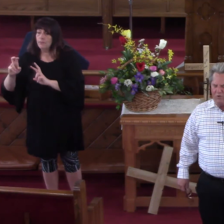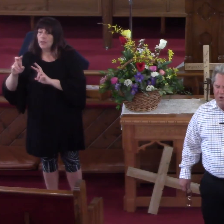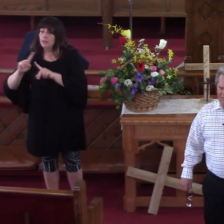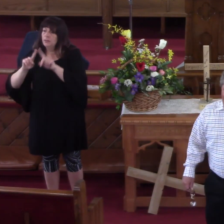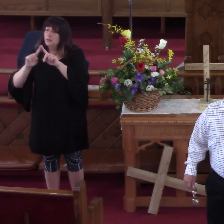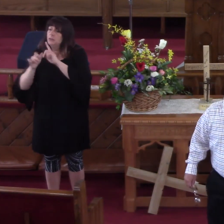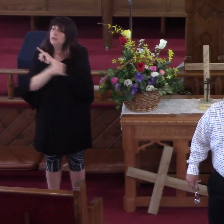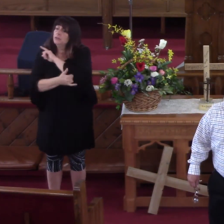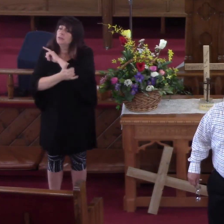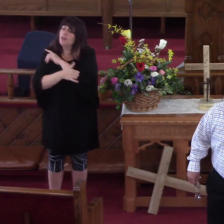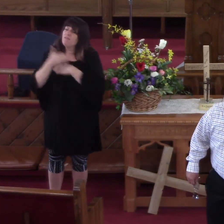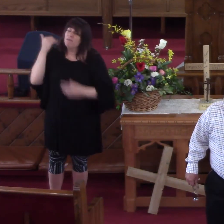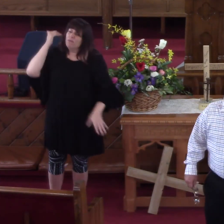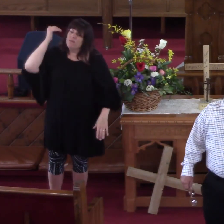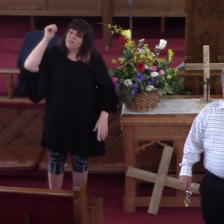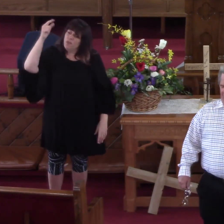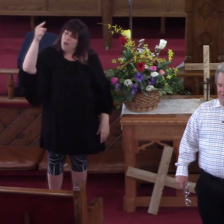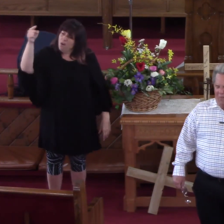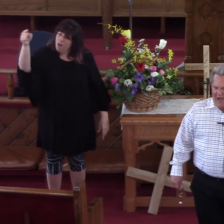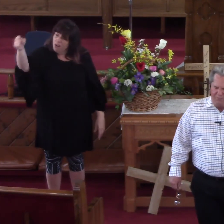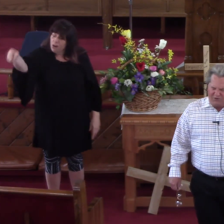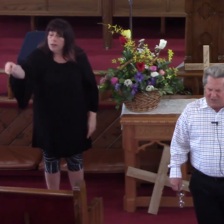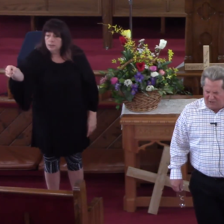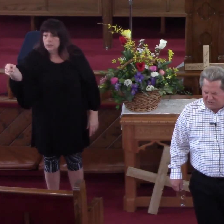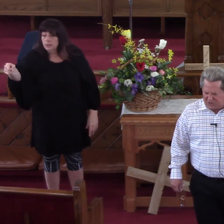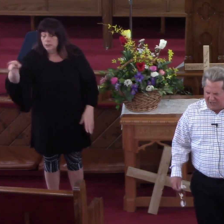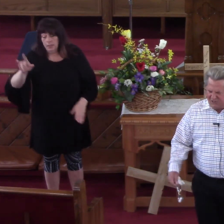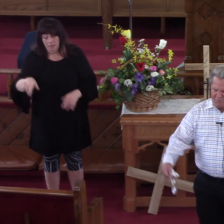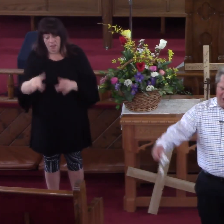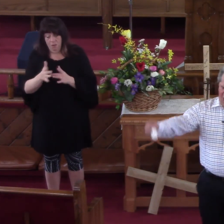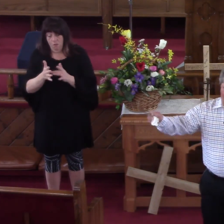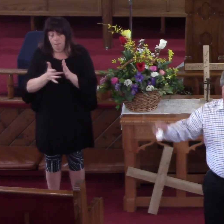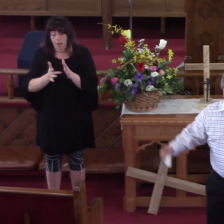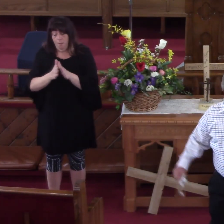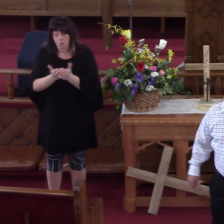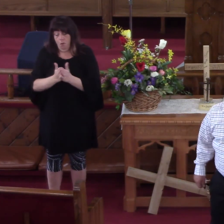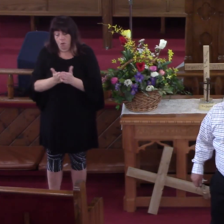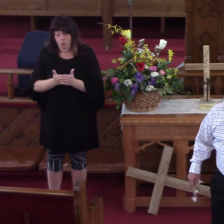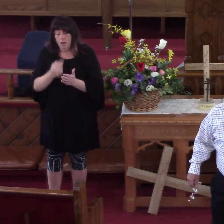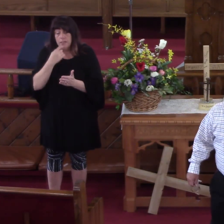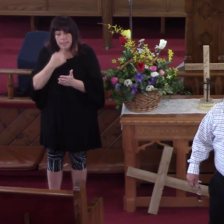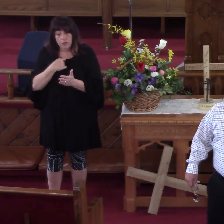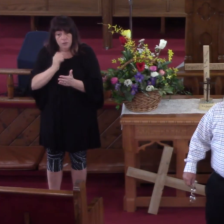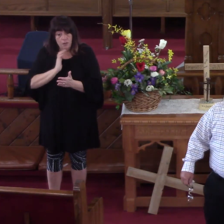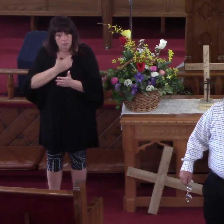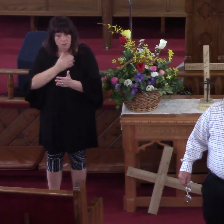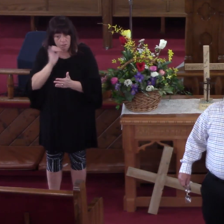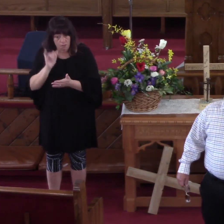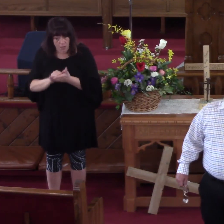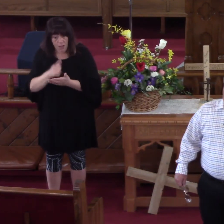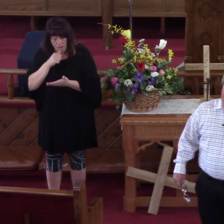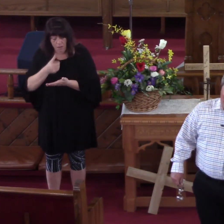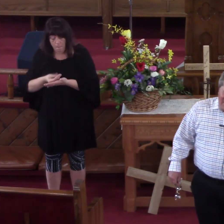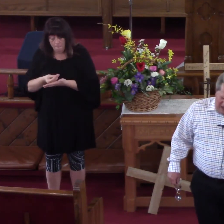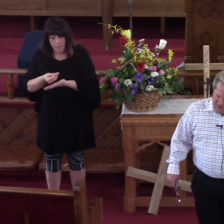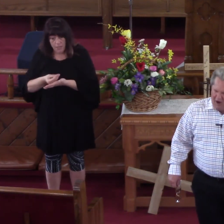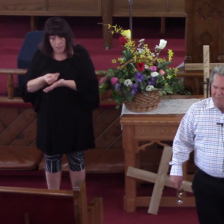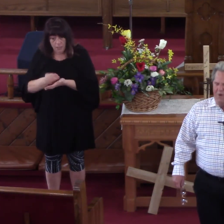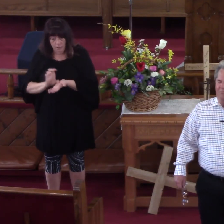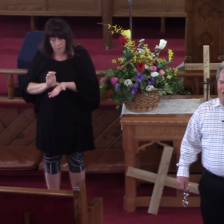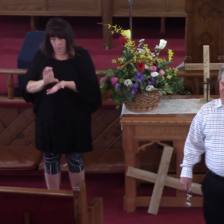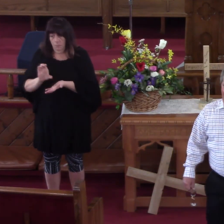Way Into A Far Country And There The Bible Tells That Spent All That He Had Brother I Tell You What